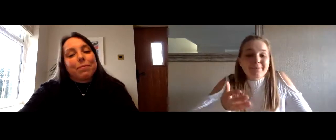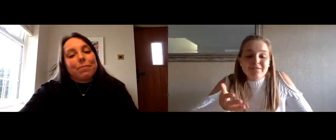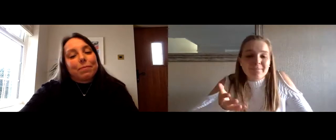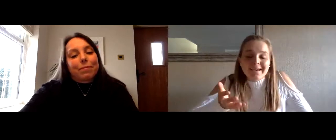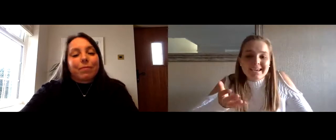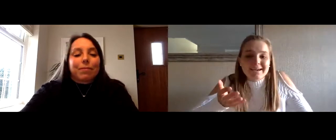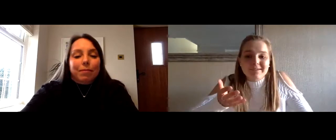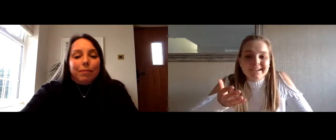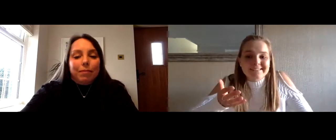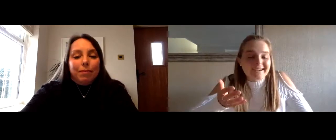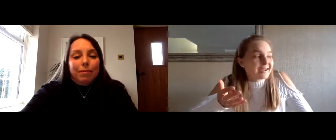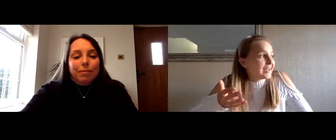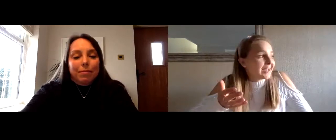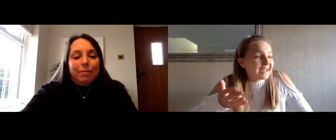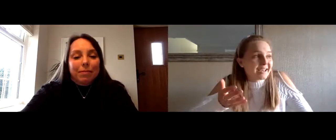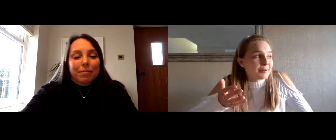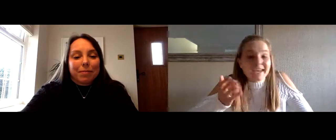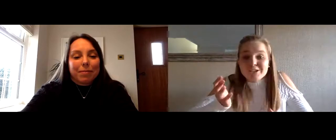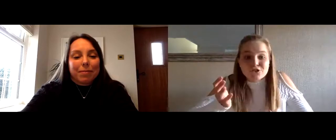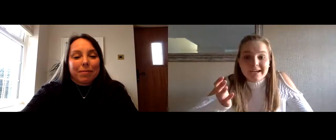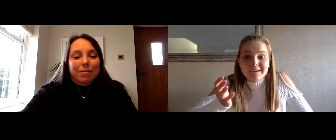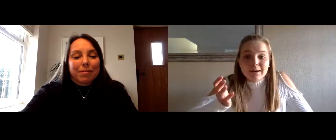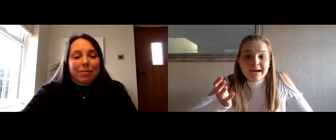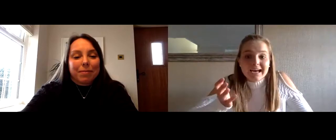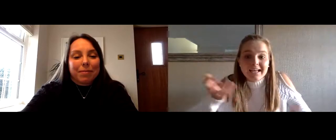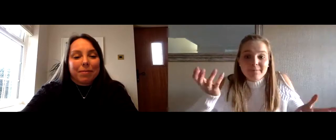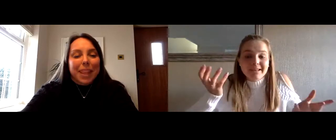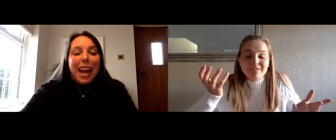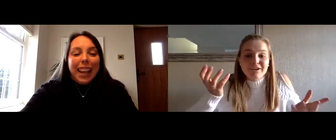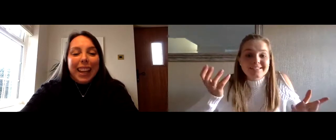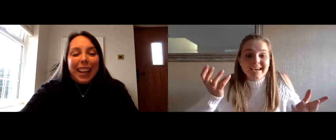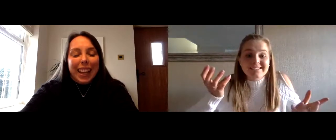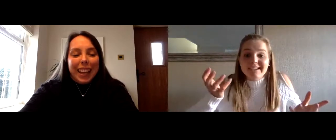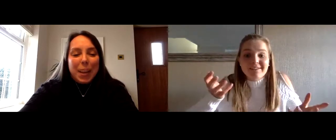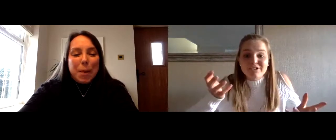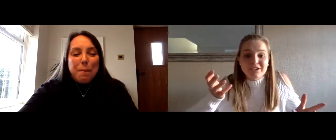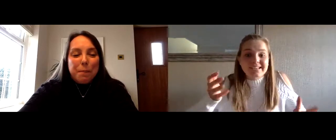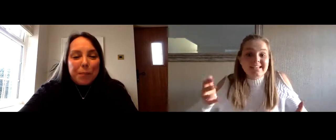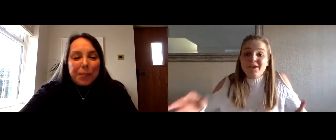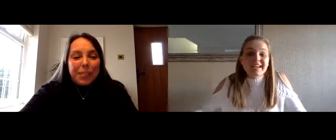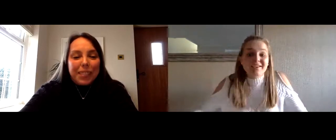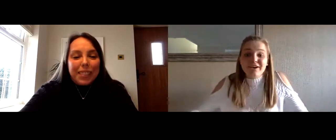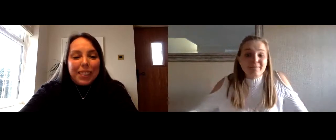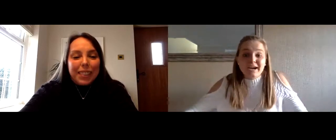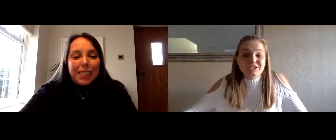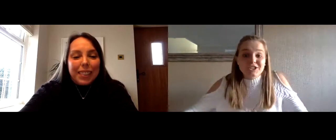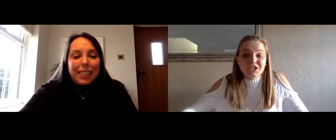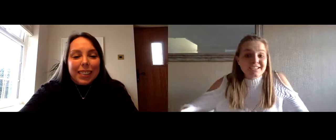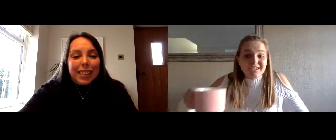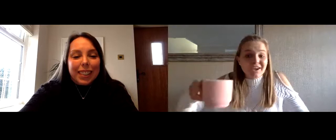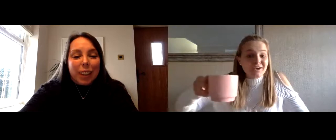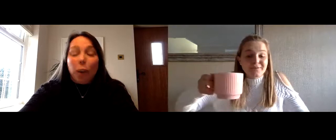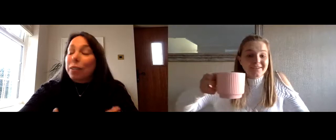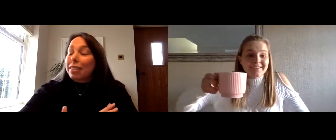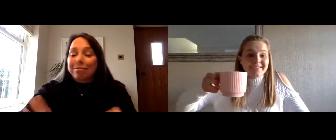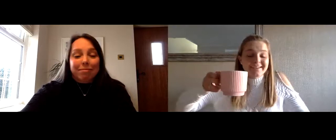mean beth you're making copper and matter um history by being the first guest to never drink tea so thank you very much and